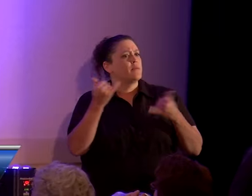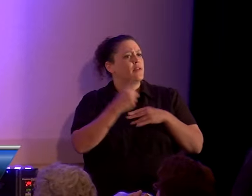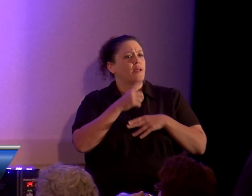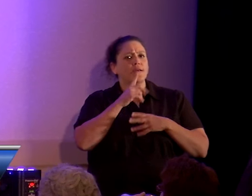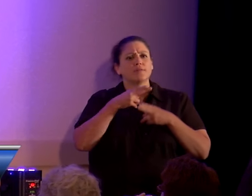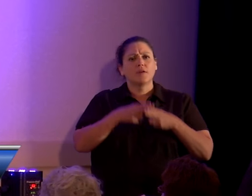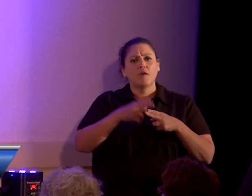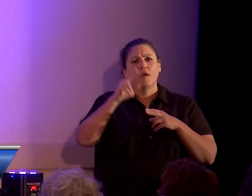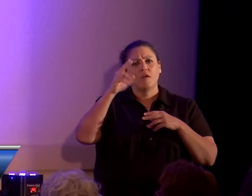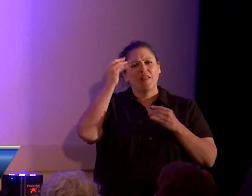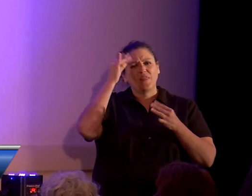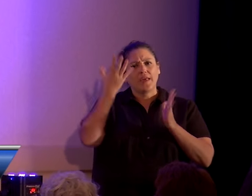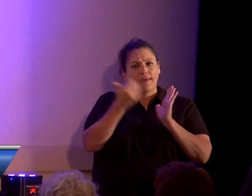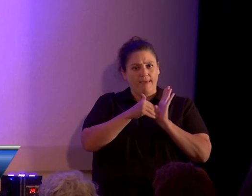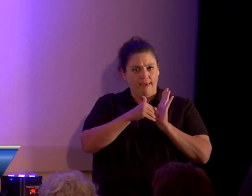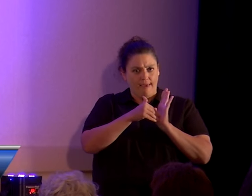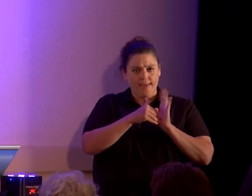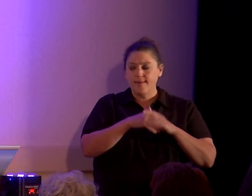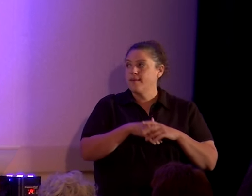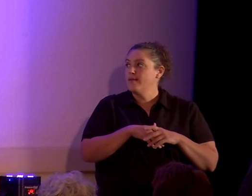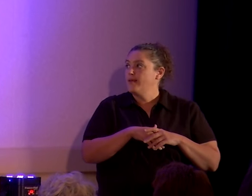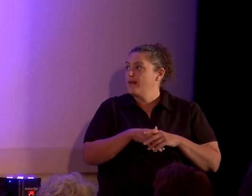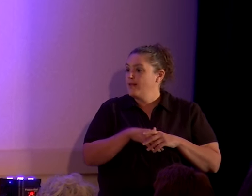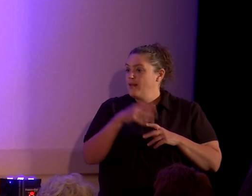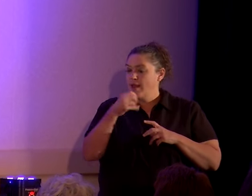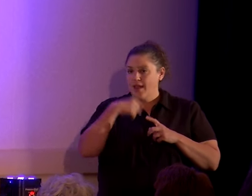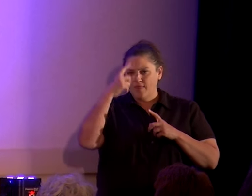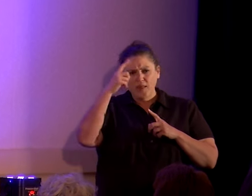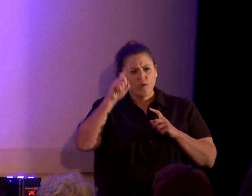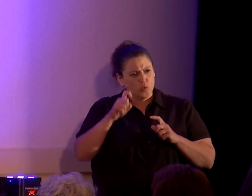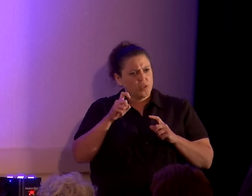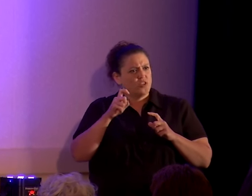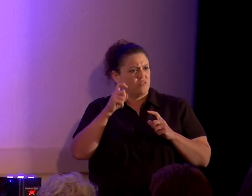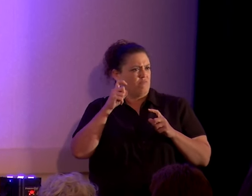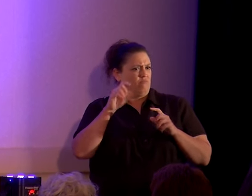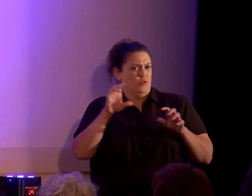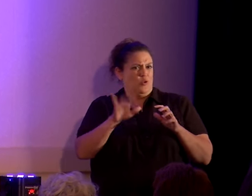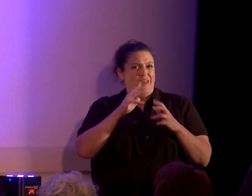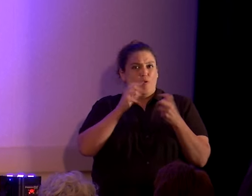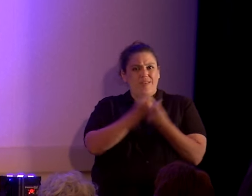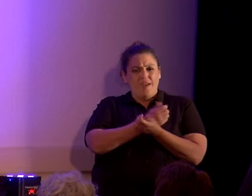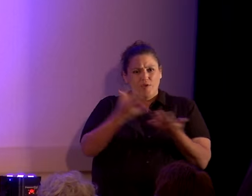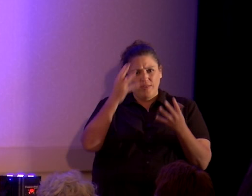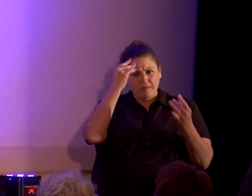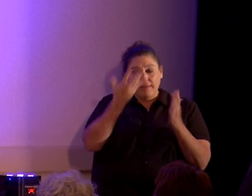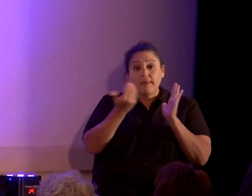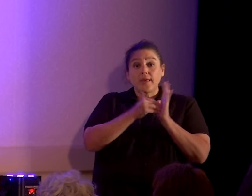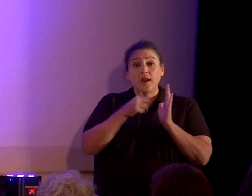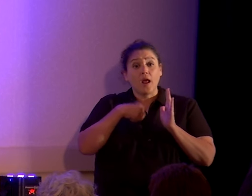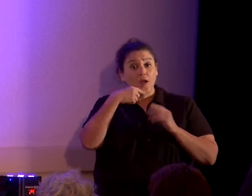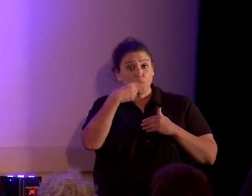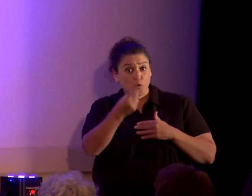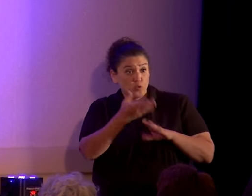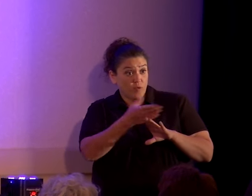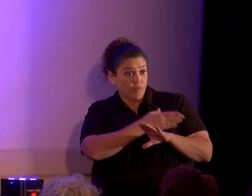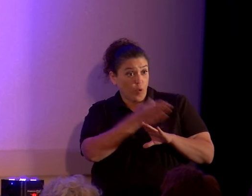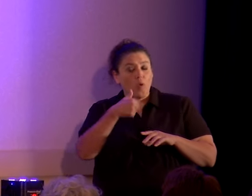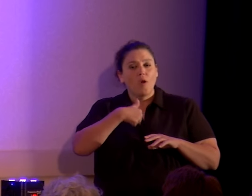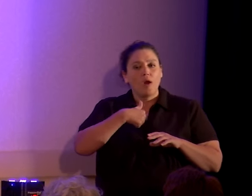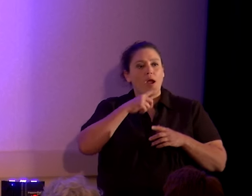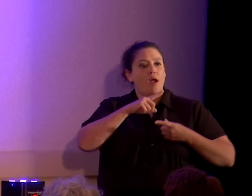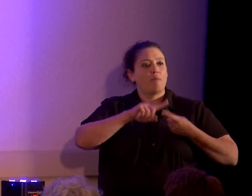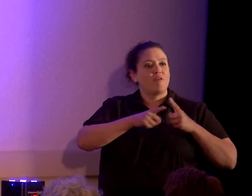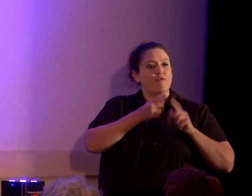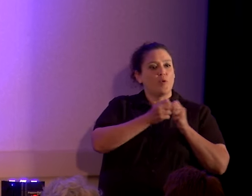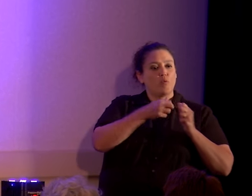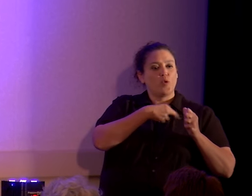again. And I think we should do that all the time about absolutely everything. And I've said before that I am a friend to the religious